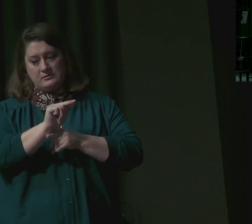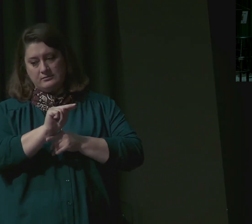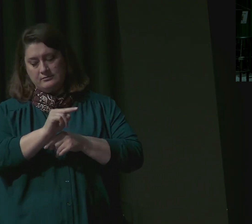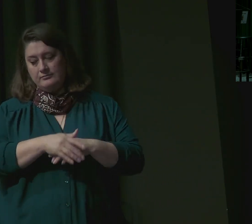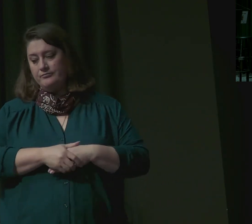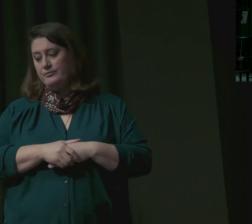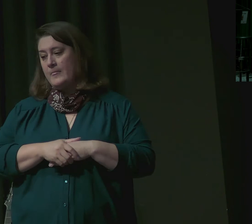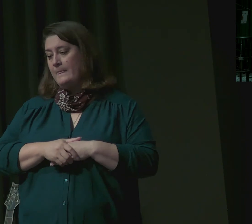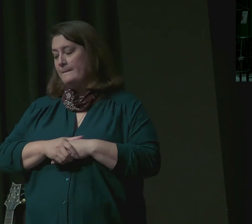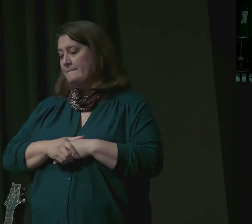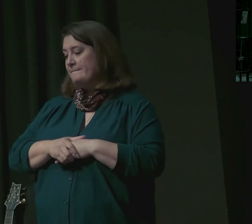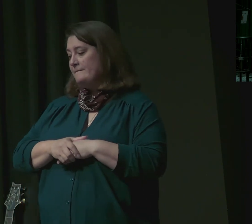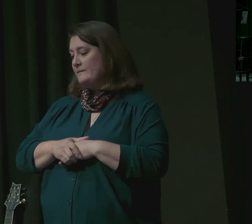I am bereaved.